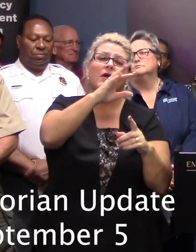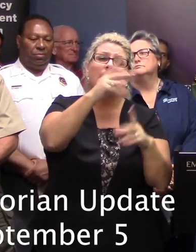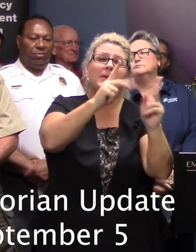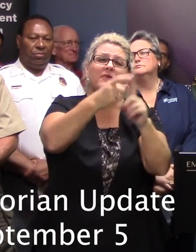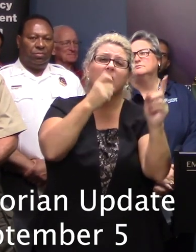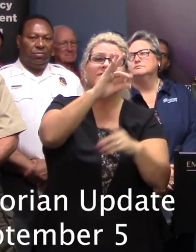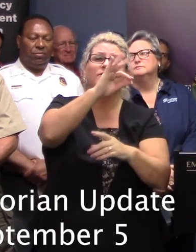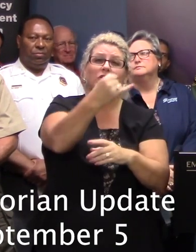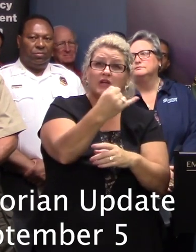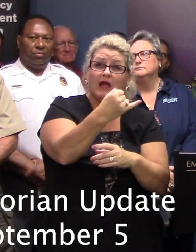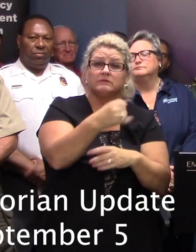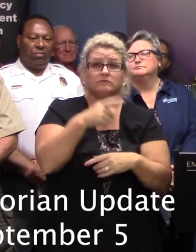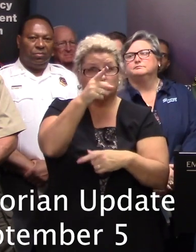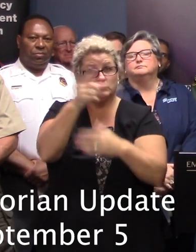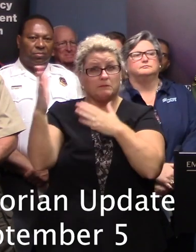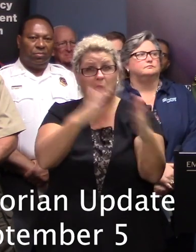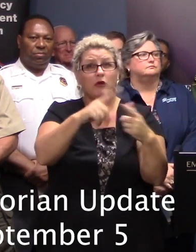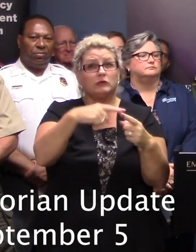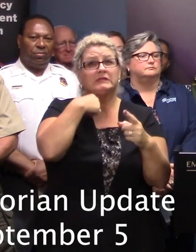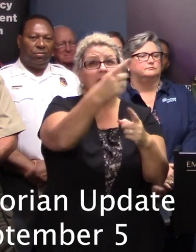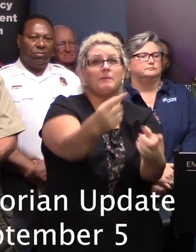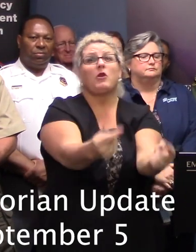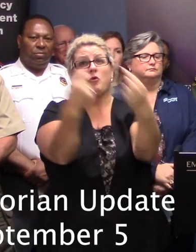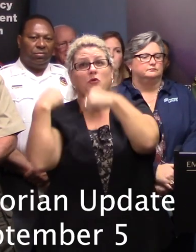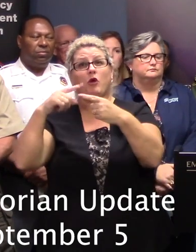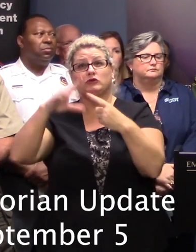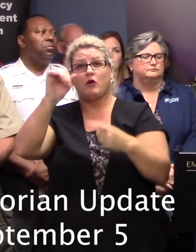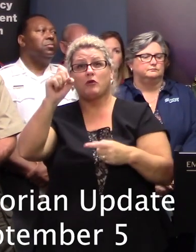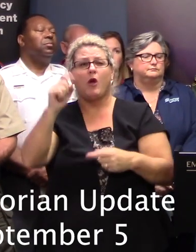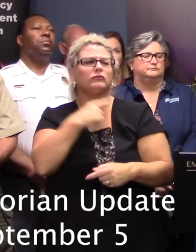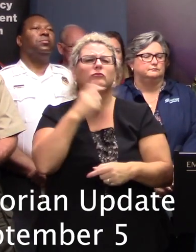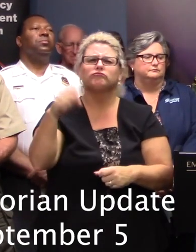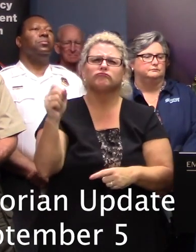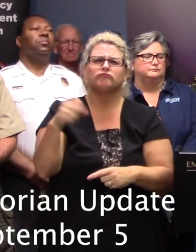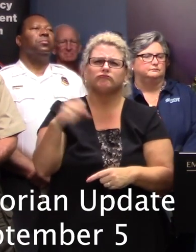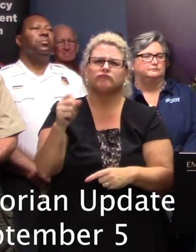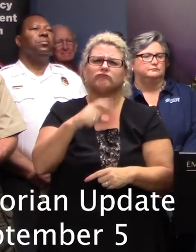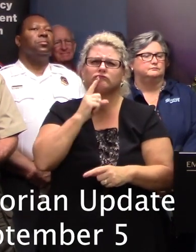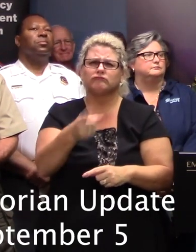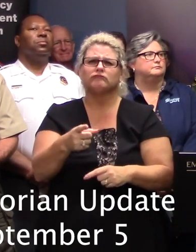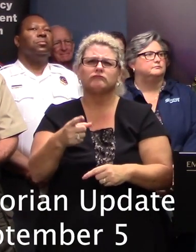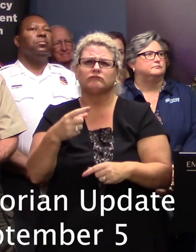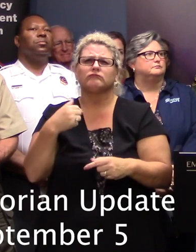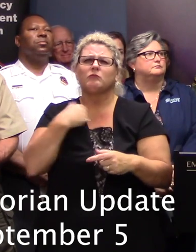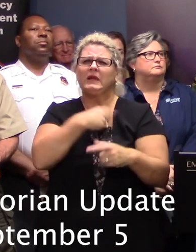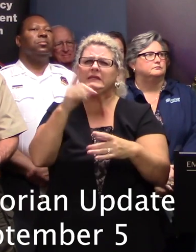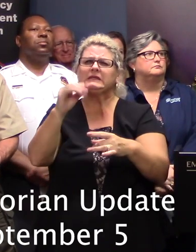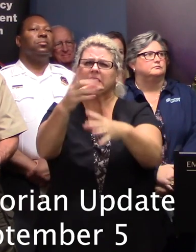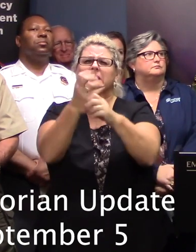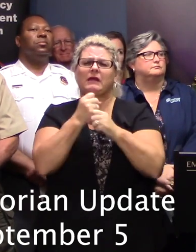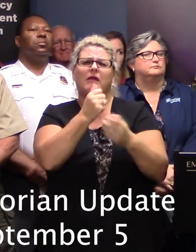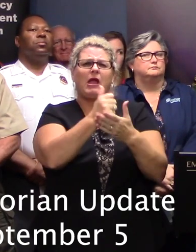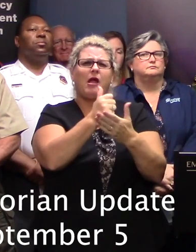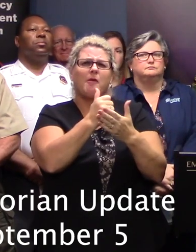kind of down along the way to sort of help with that response oh okay absolutely I'm sure that's going to happen we receive some assets from the south ourselves here